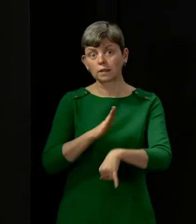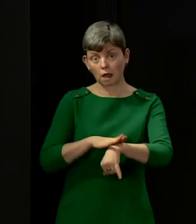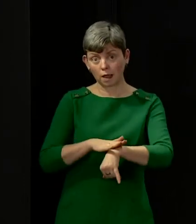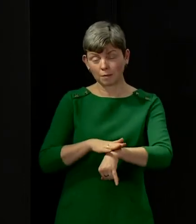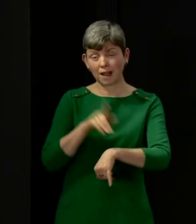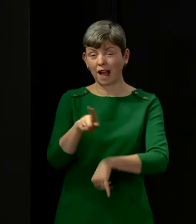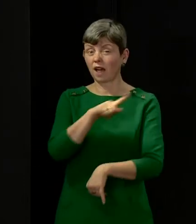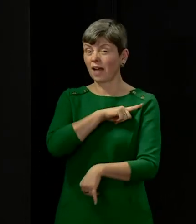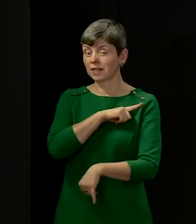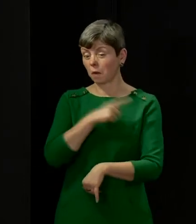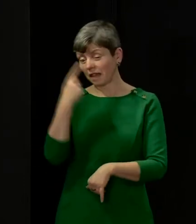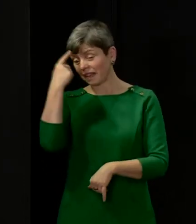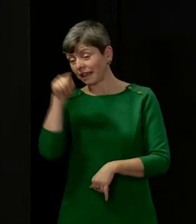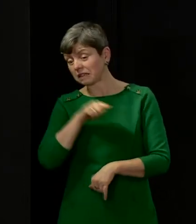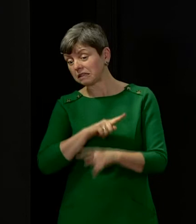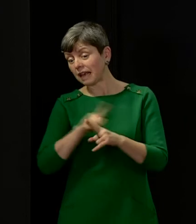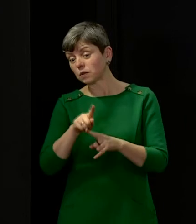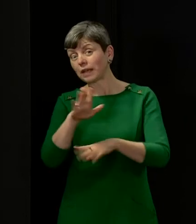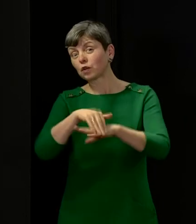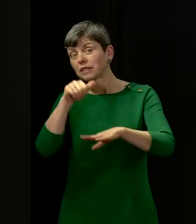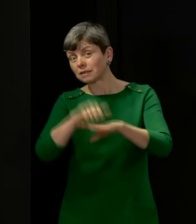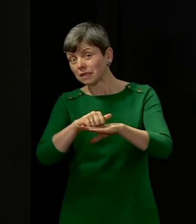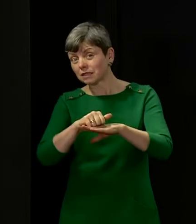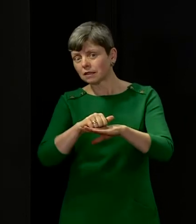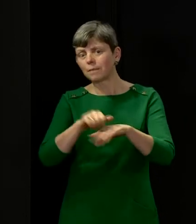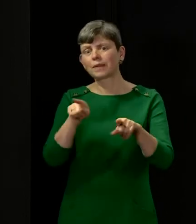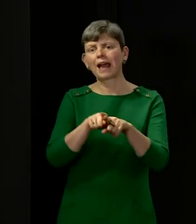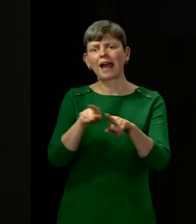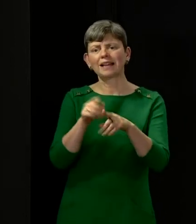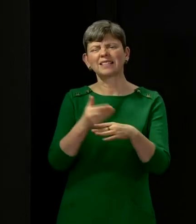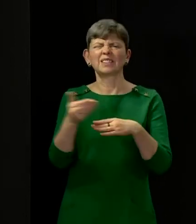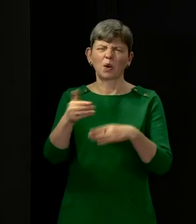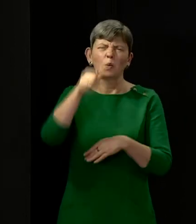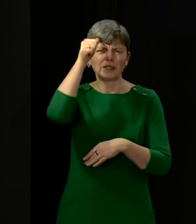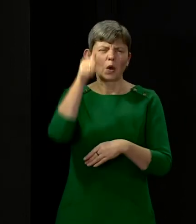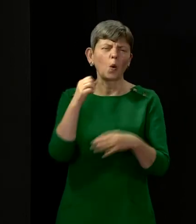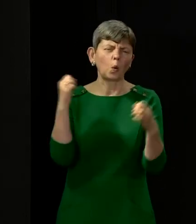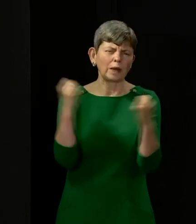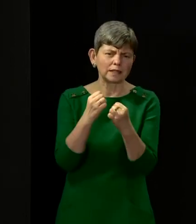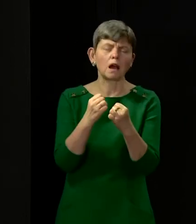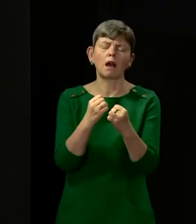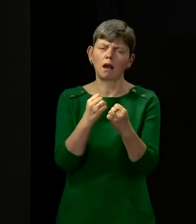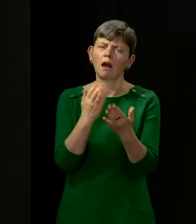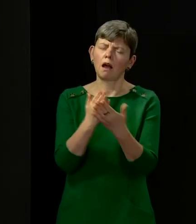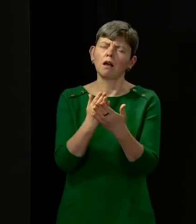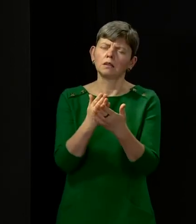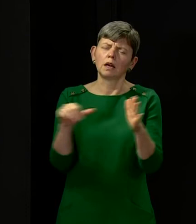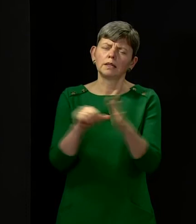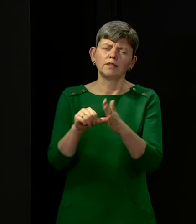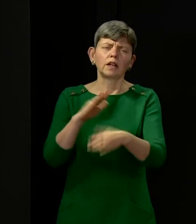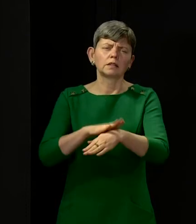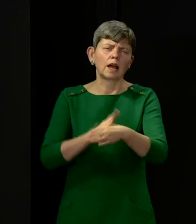and we look ahead to what we know are the normal winter additional pressures on our health service